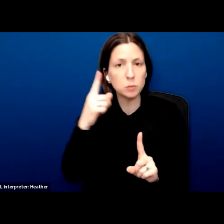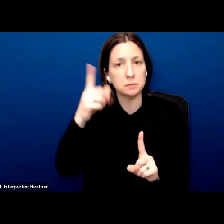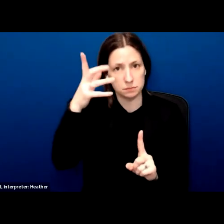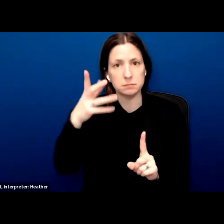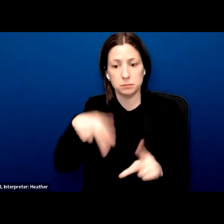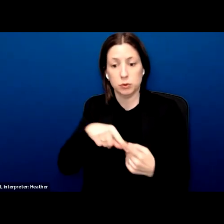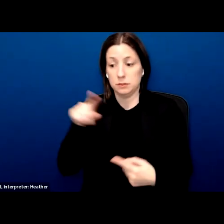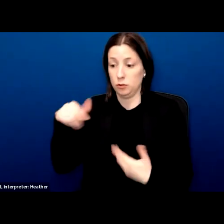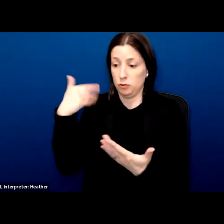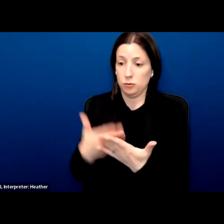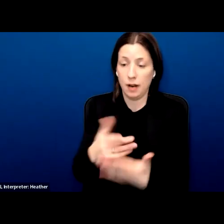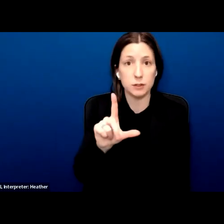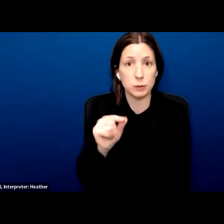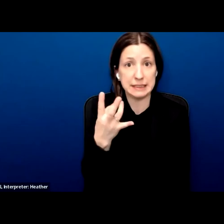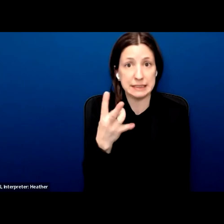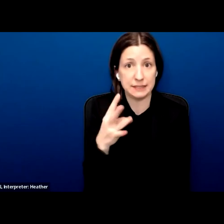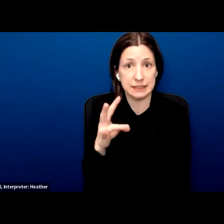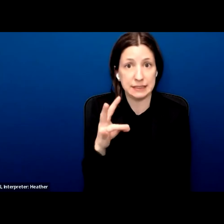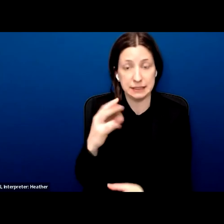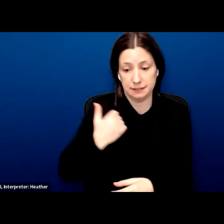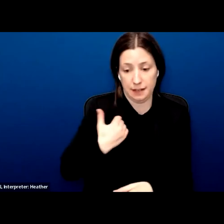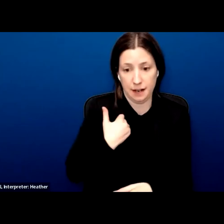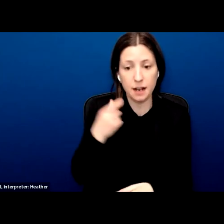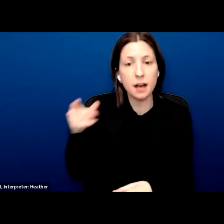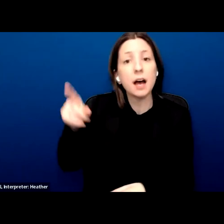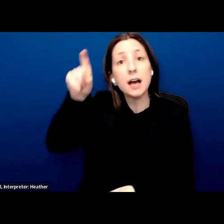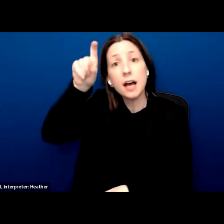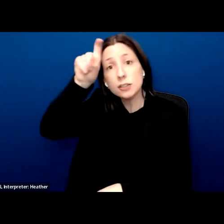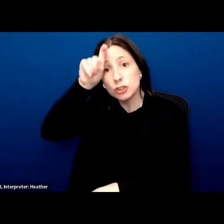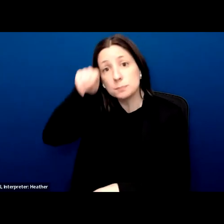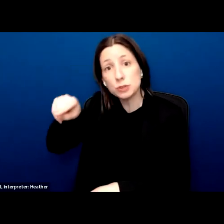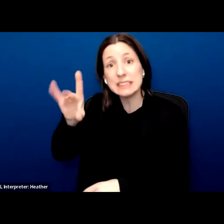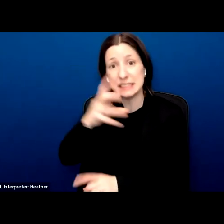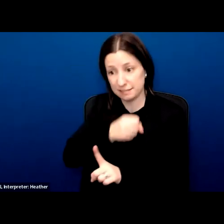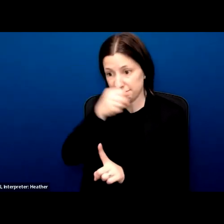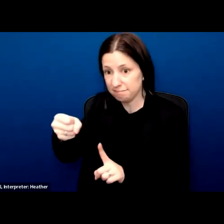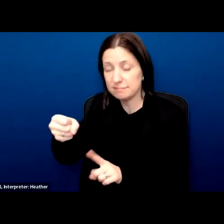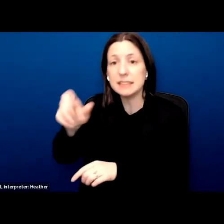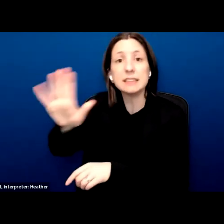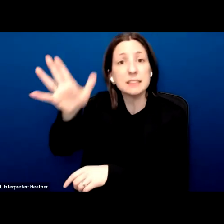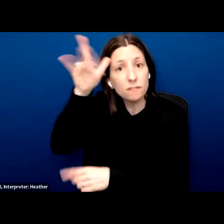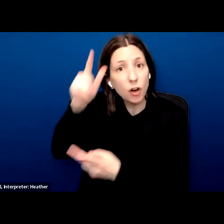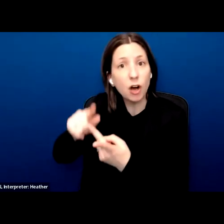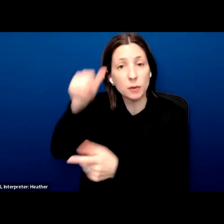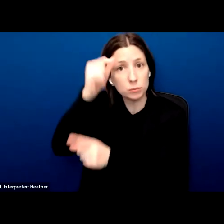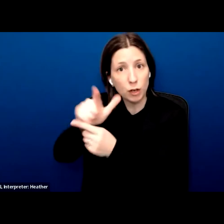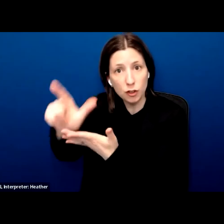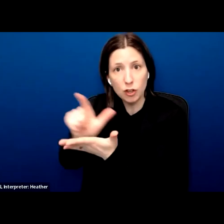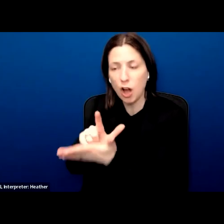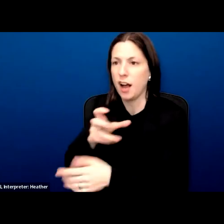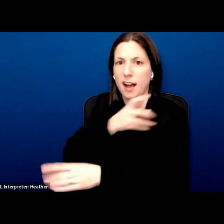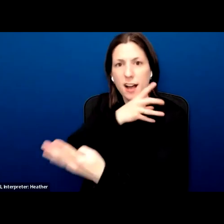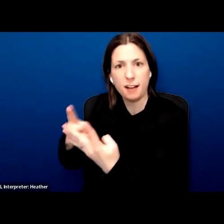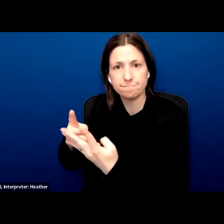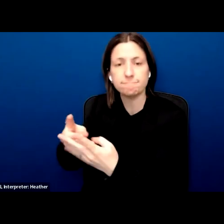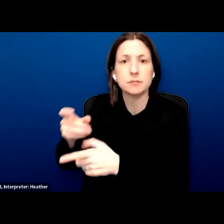in 2017. Before coming to Canada, Egyptian authorities had detained and tortured his father and brother-in-law, no different than thousands